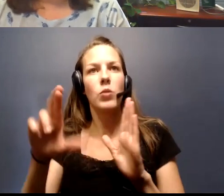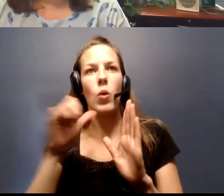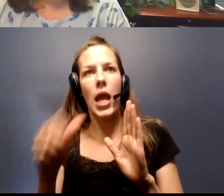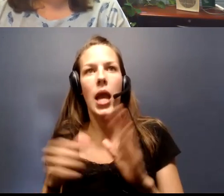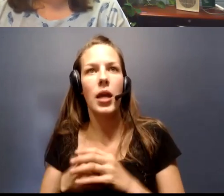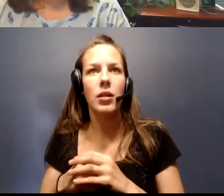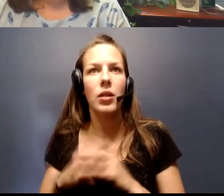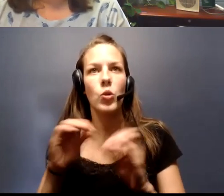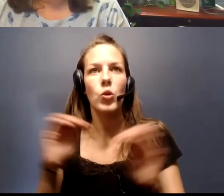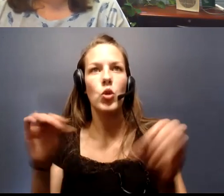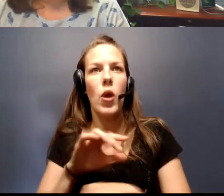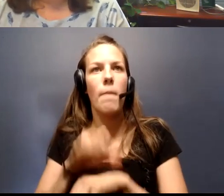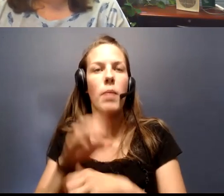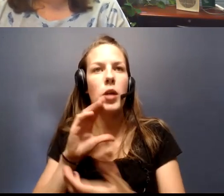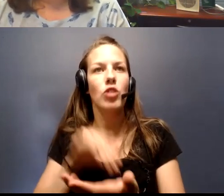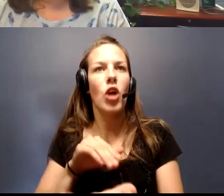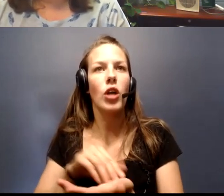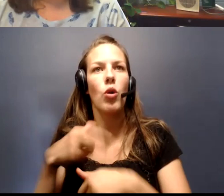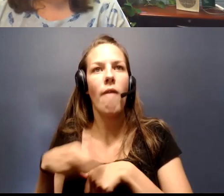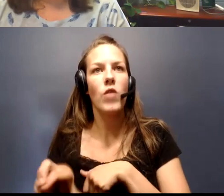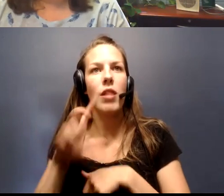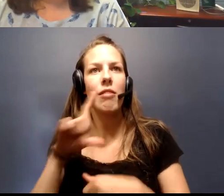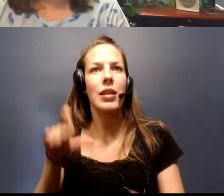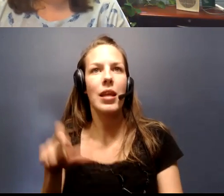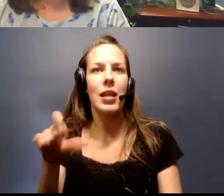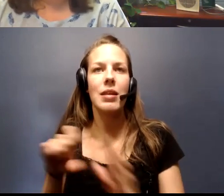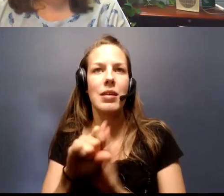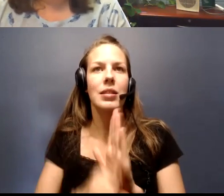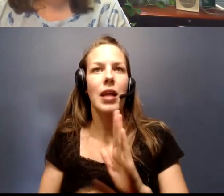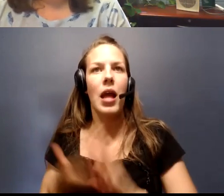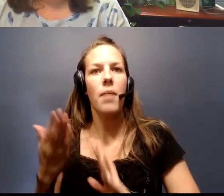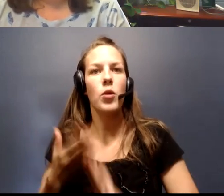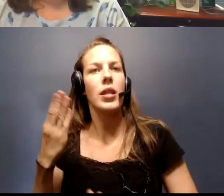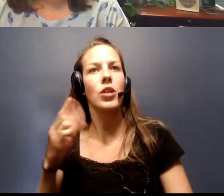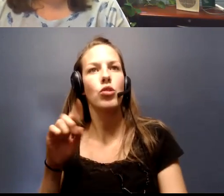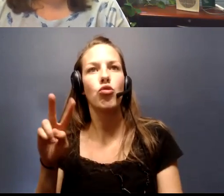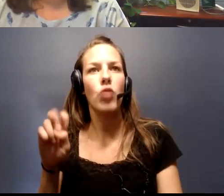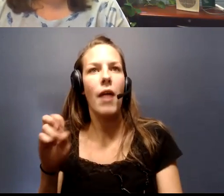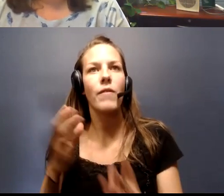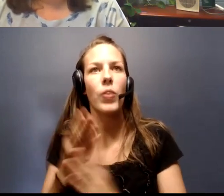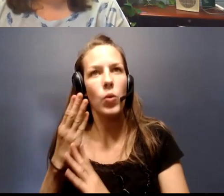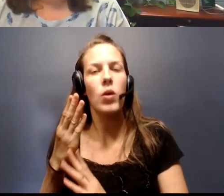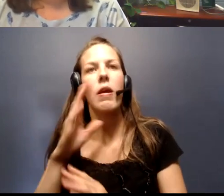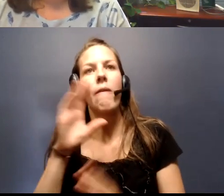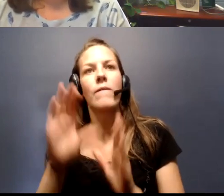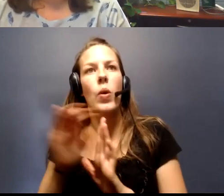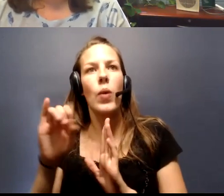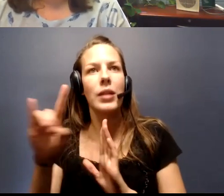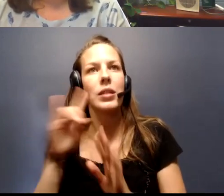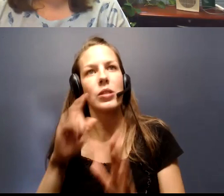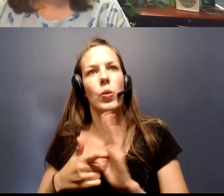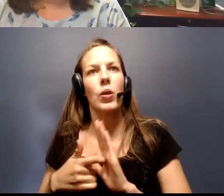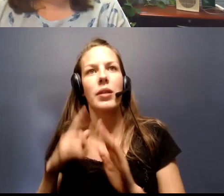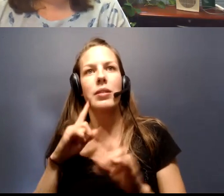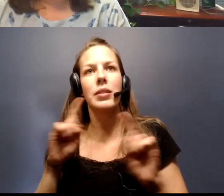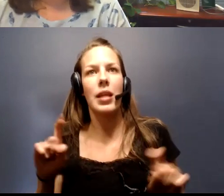No appointment or doctor referral is needed at the state-operated drive-thru site. Photo ID is required, and testing